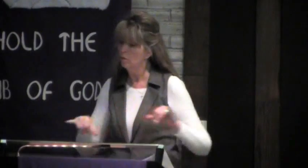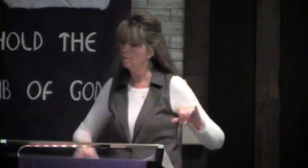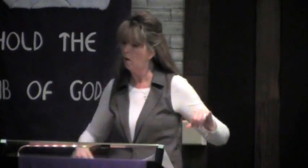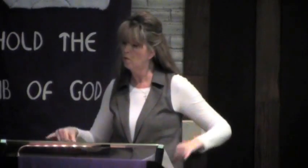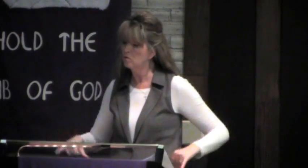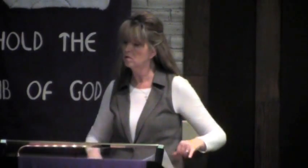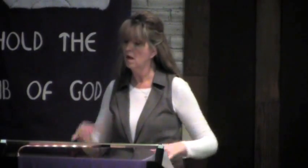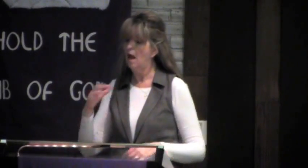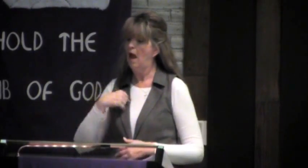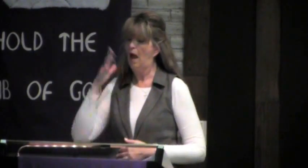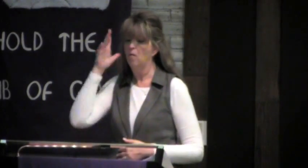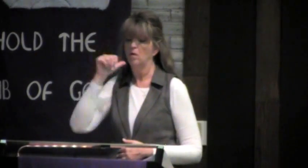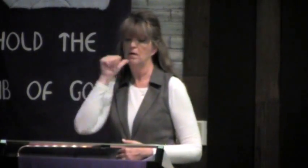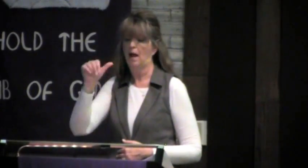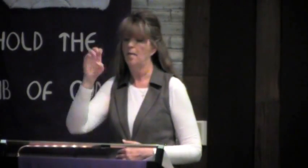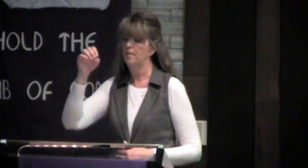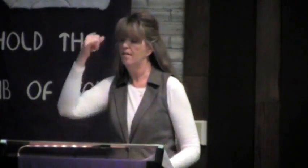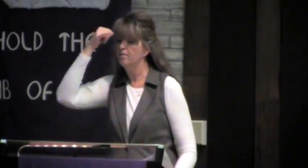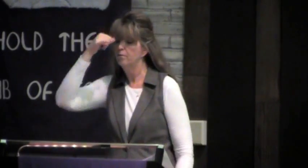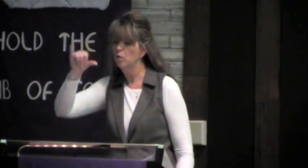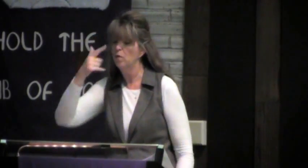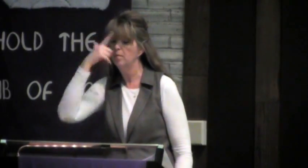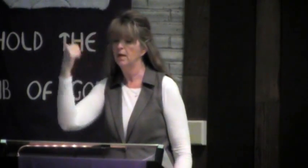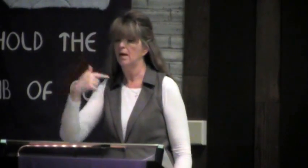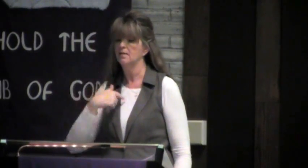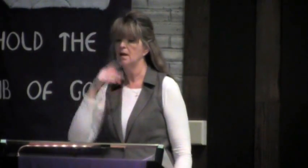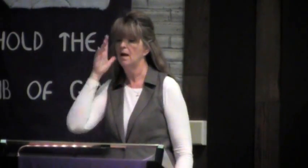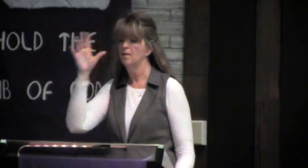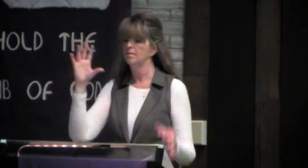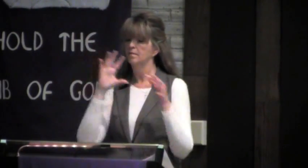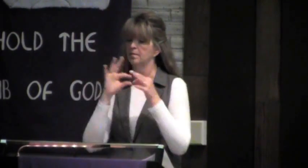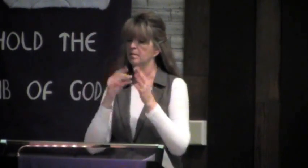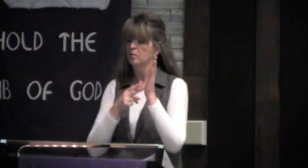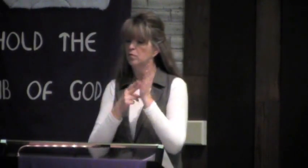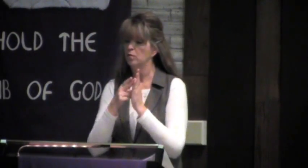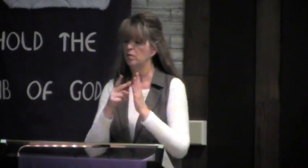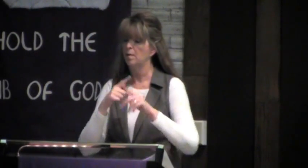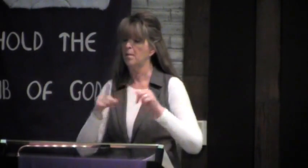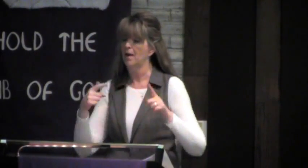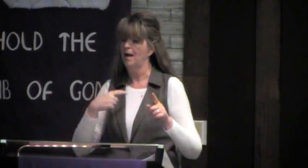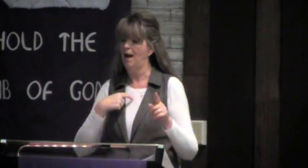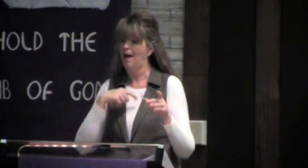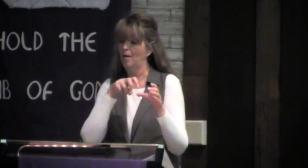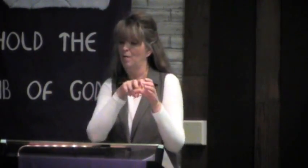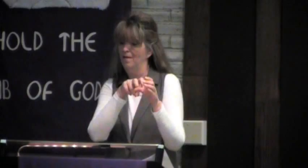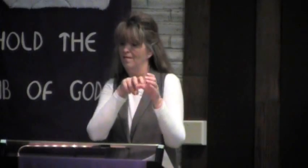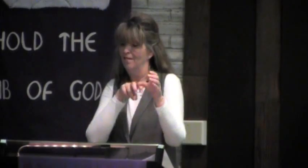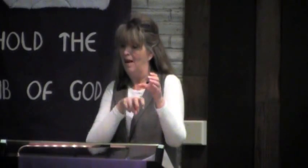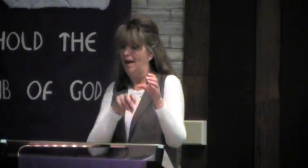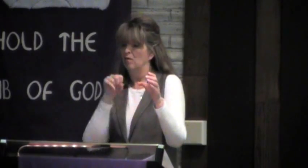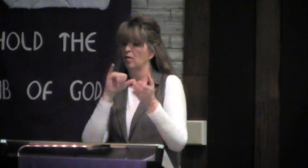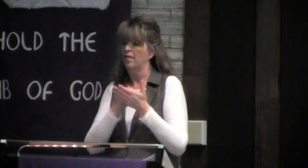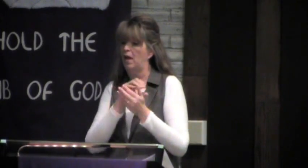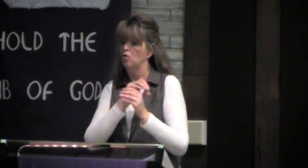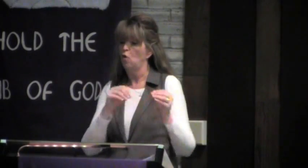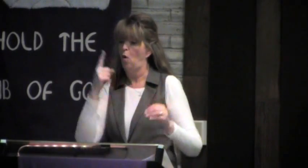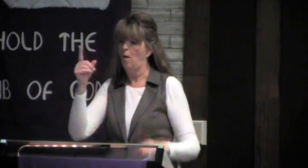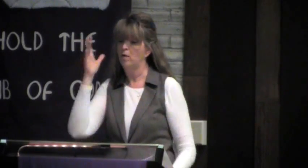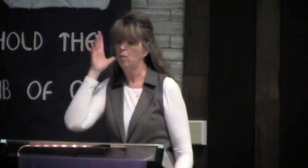Even if I should choose to boast, I would be a fool, because I would be speaking the truth. But I